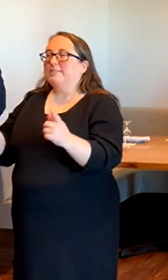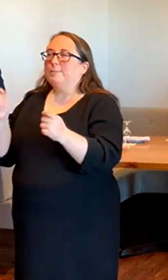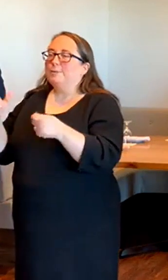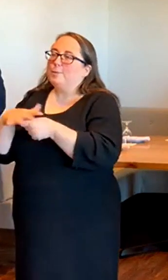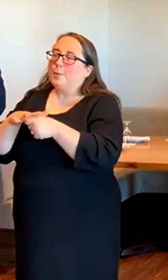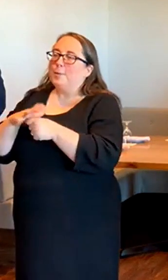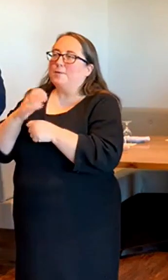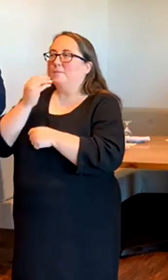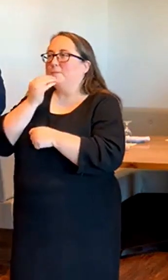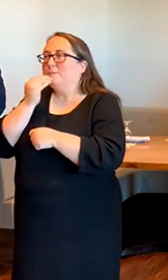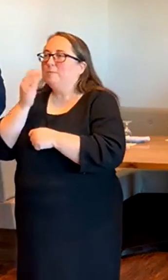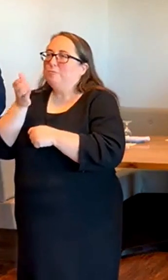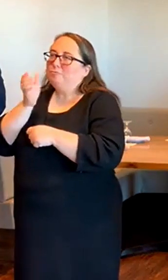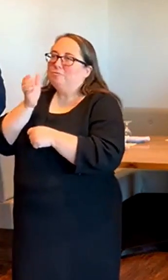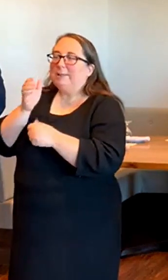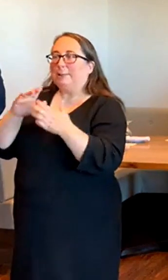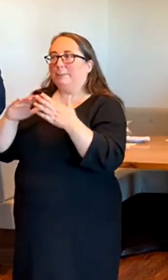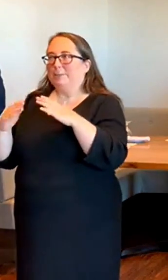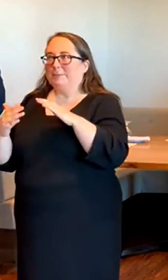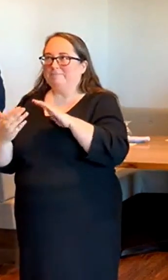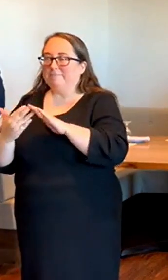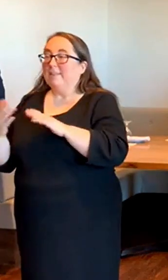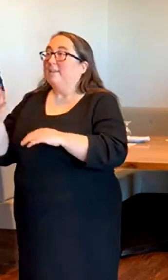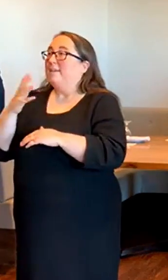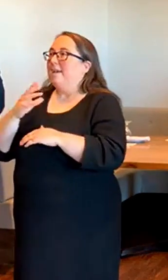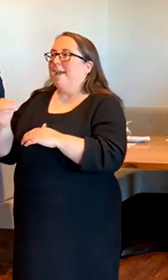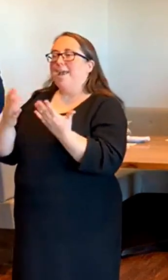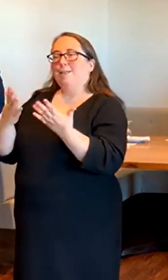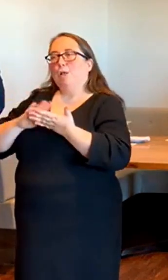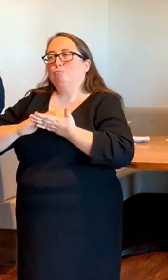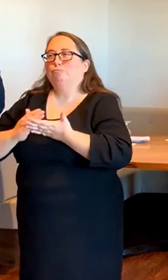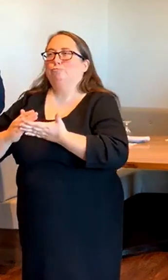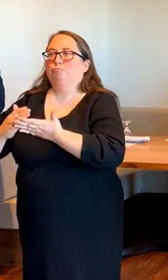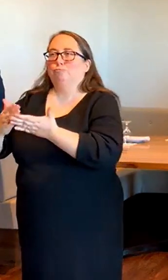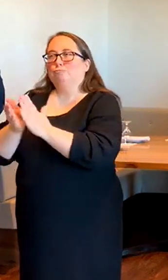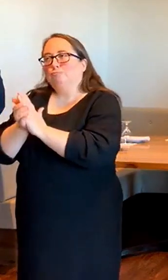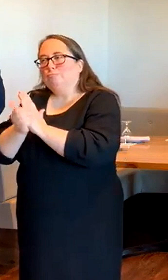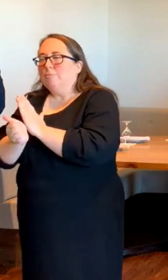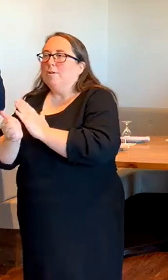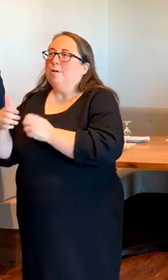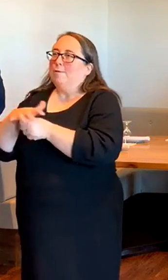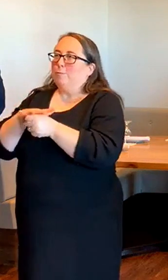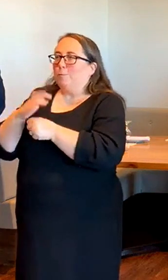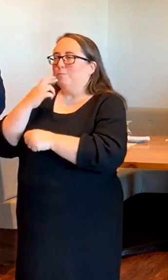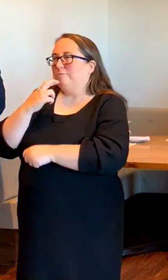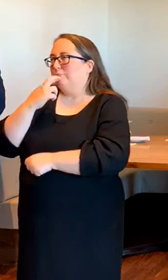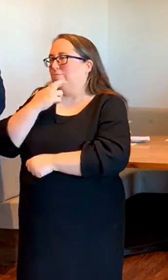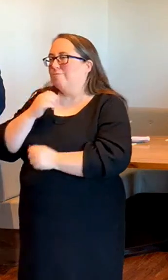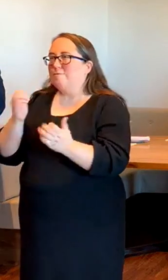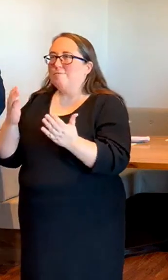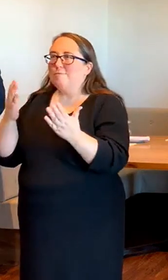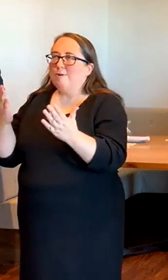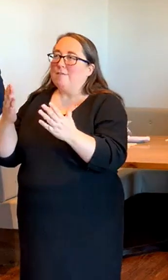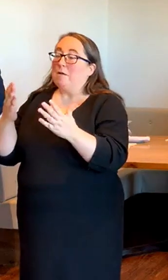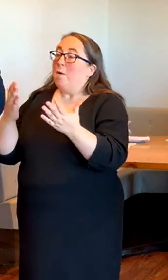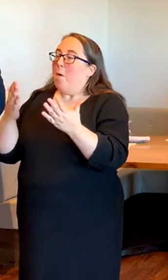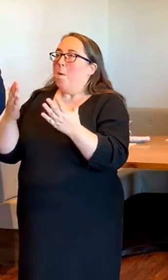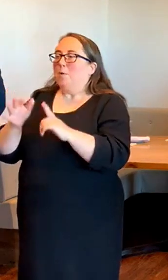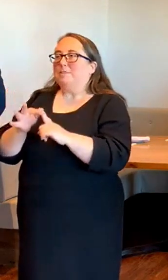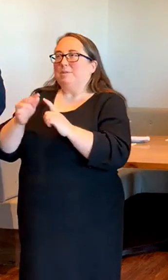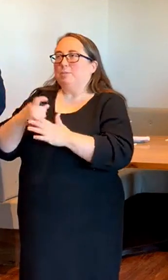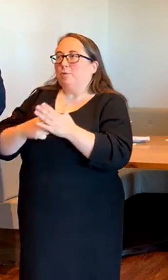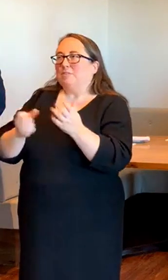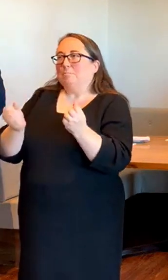local food, drink, and community, and the culinary artistry of local restaurateurs who offer specially priced multi